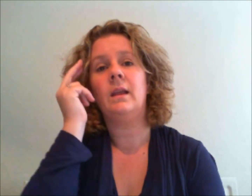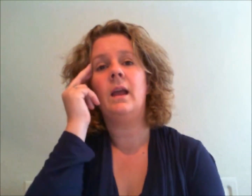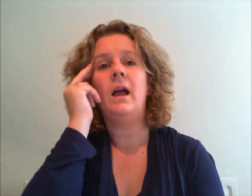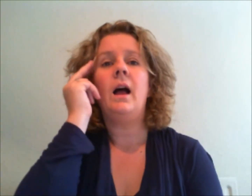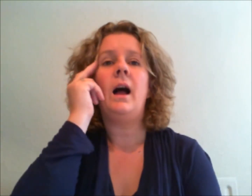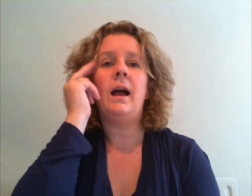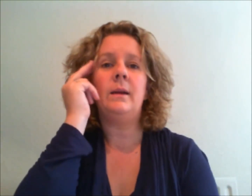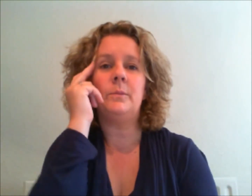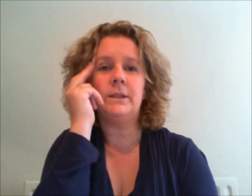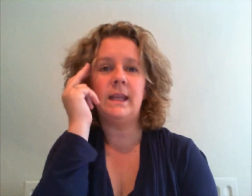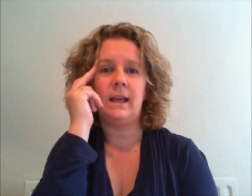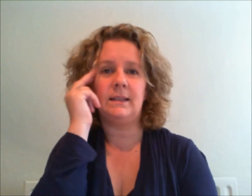I am protected